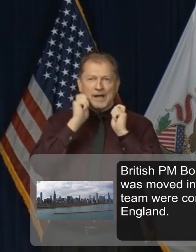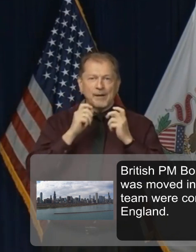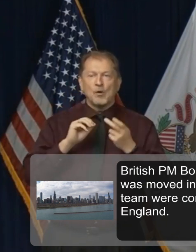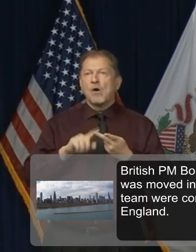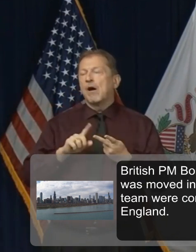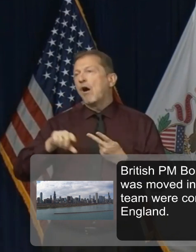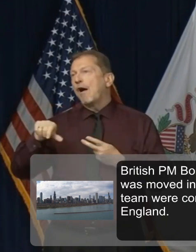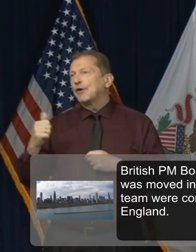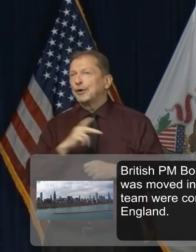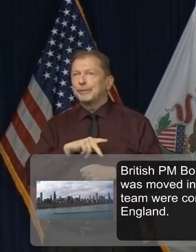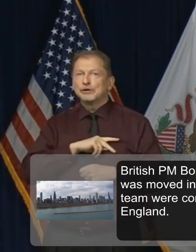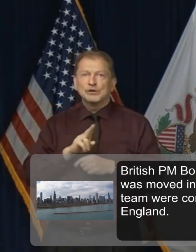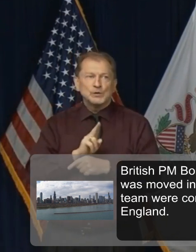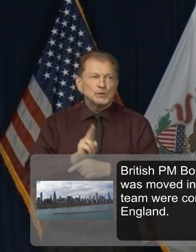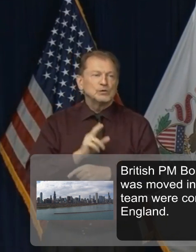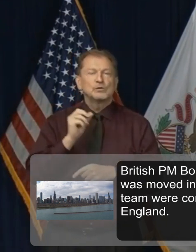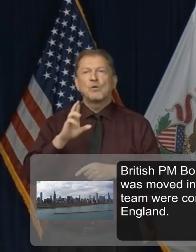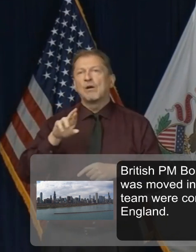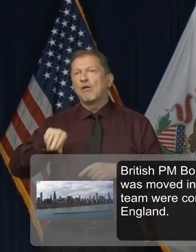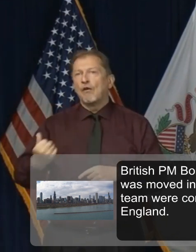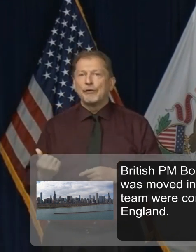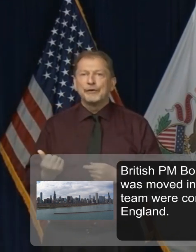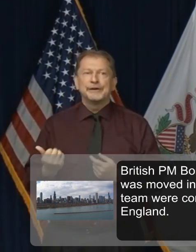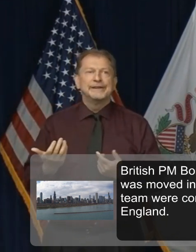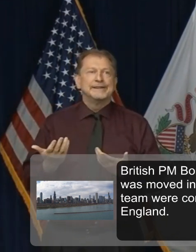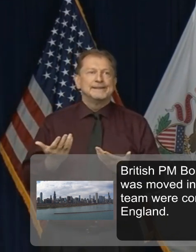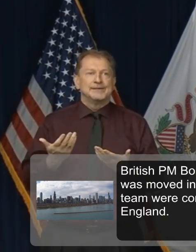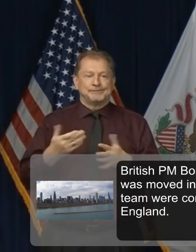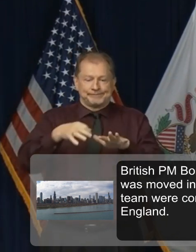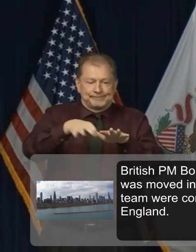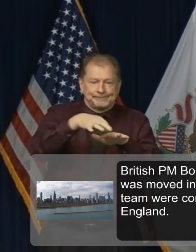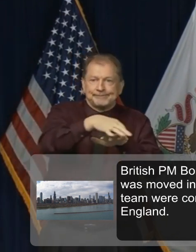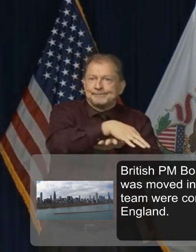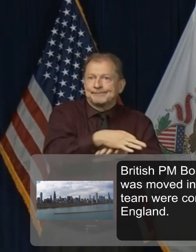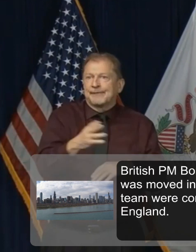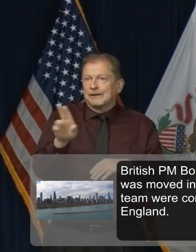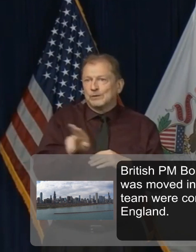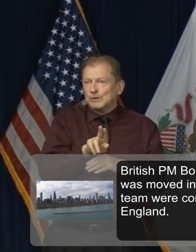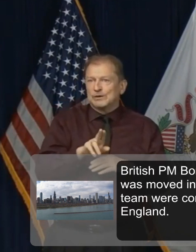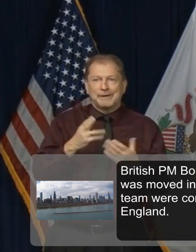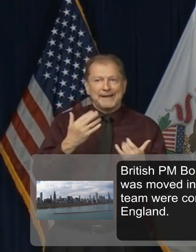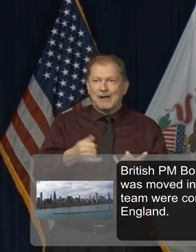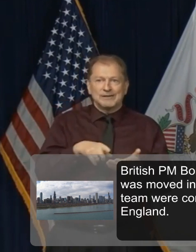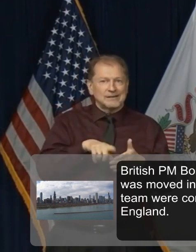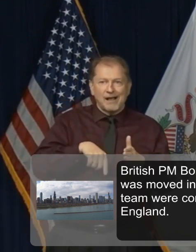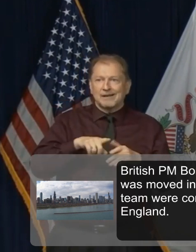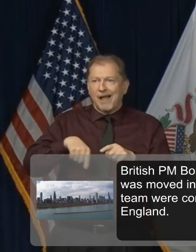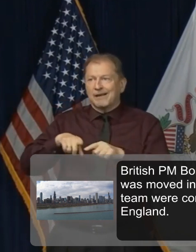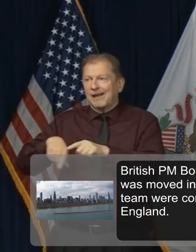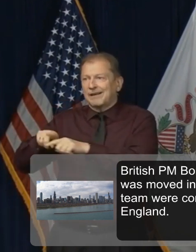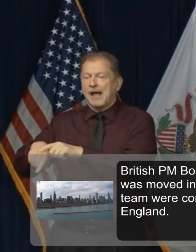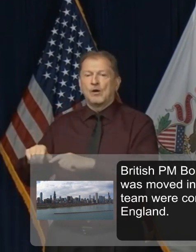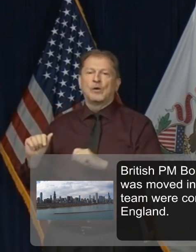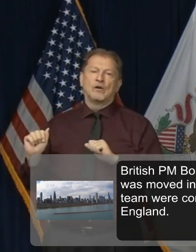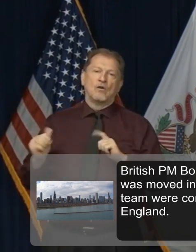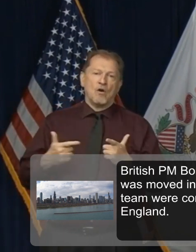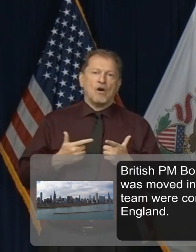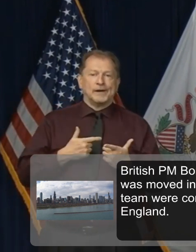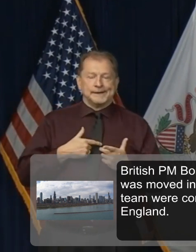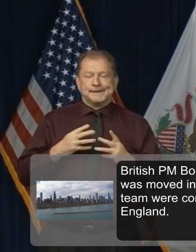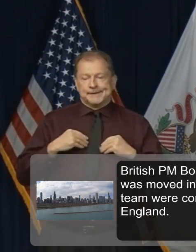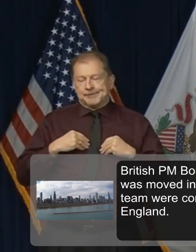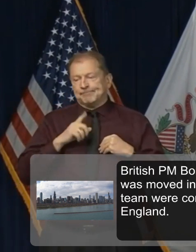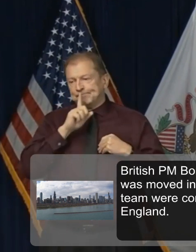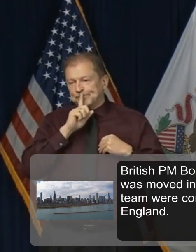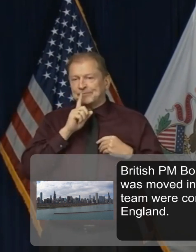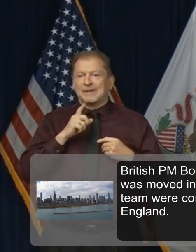personal use and personal hygiene maybe. But, you know, everybody's making sacrifices here. And I'm sure that, you know, whatever